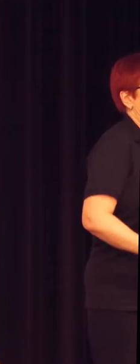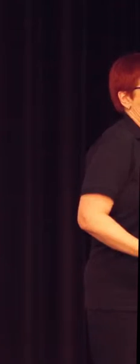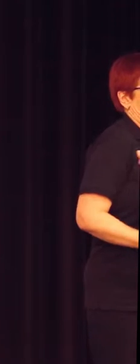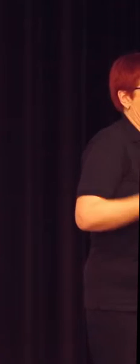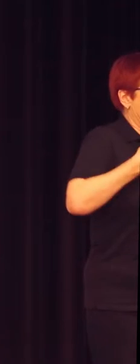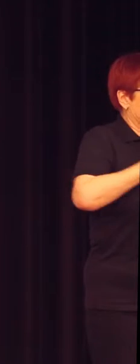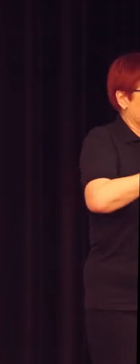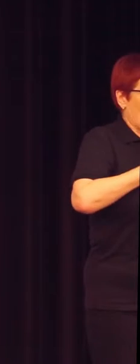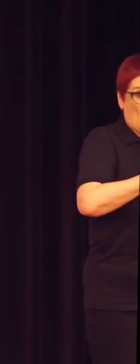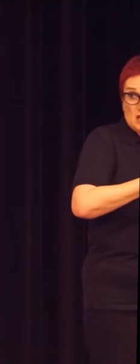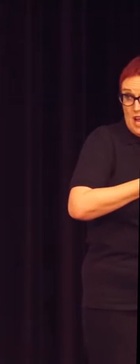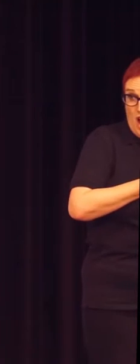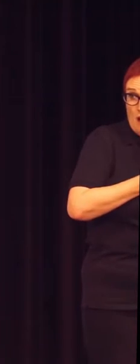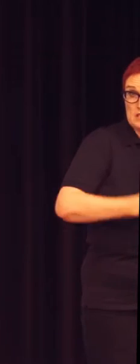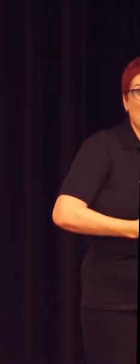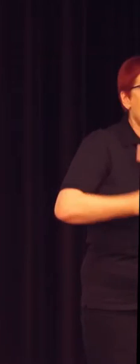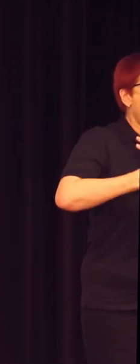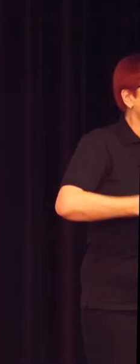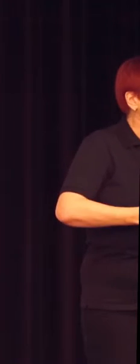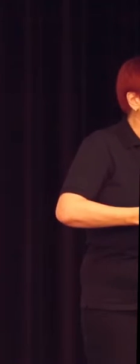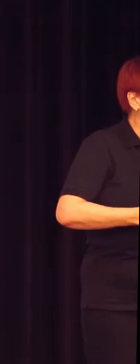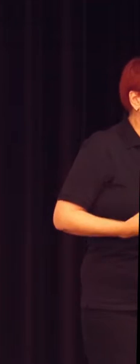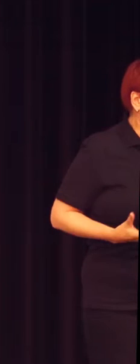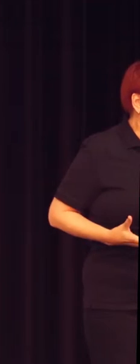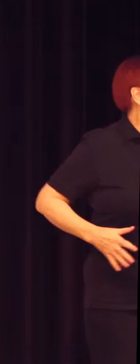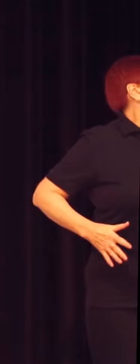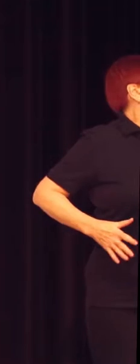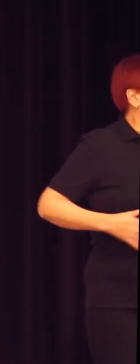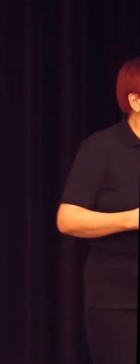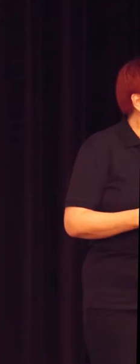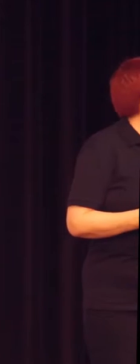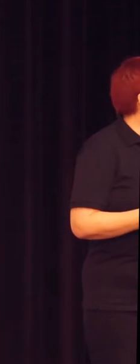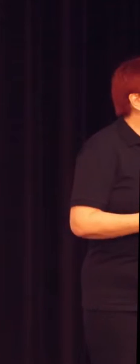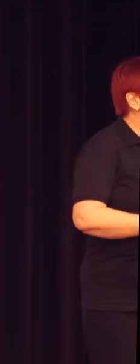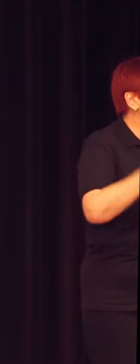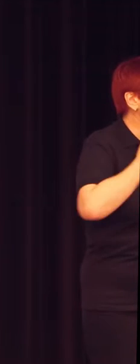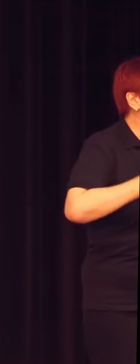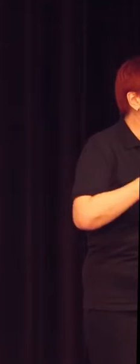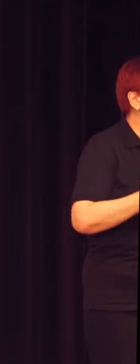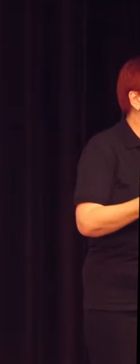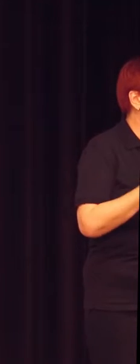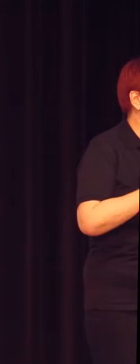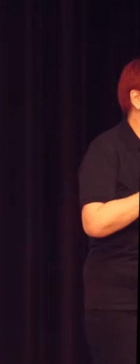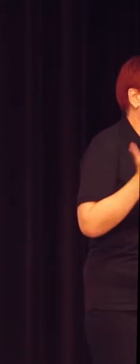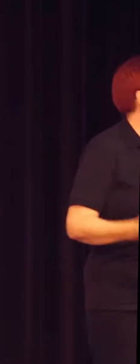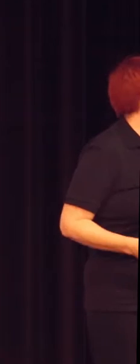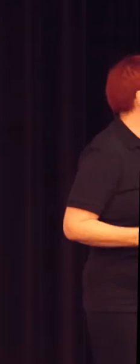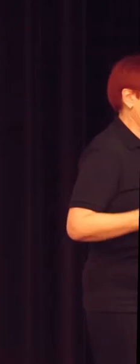apologise that you are now very upset and traumatised. Because that is what I am dealing with at our university right now.